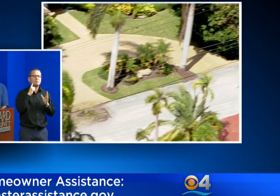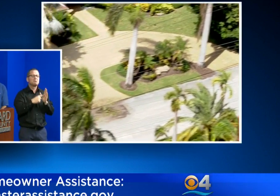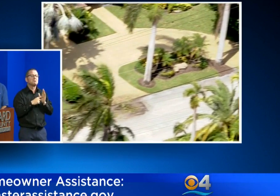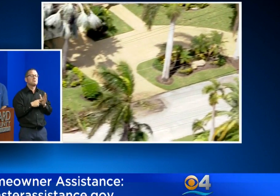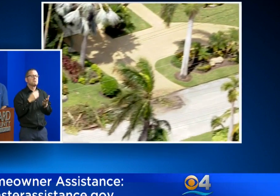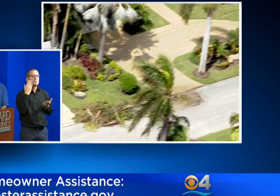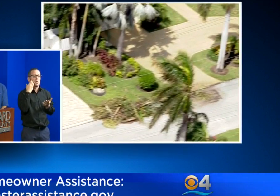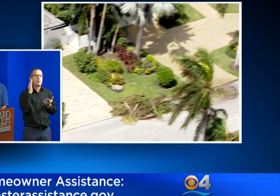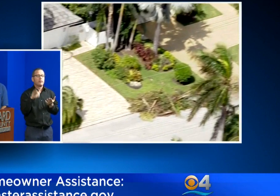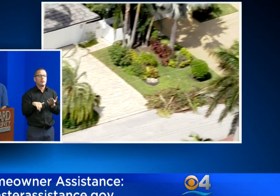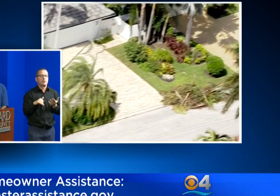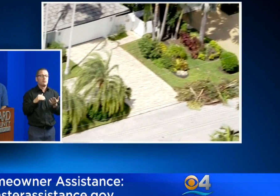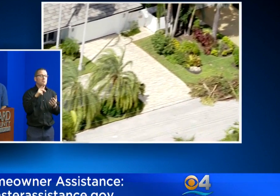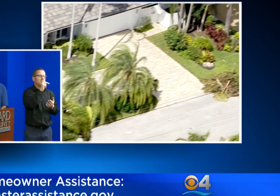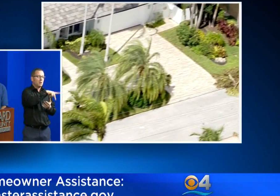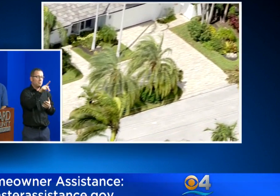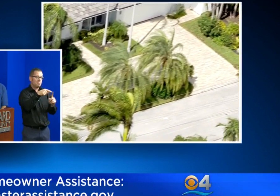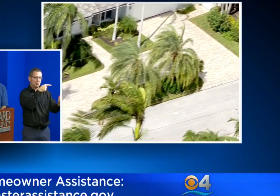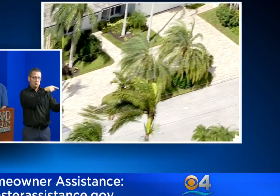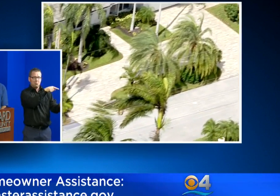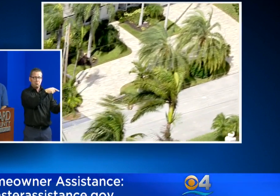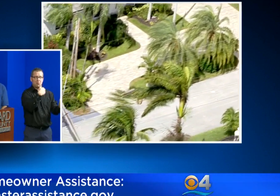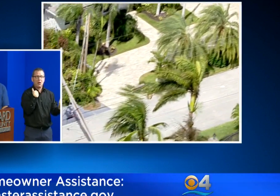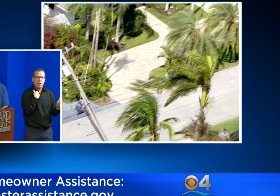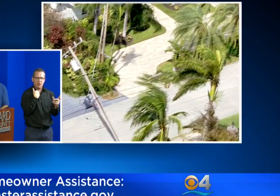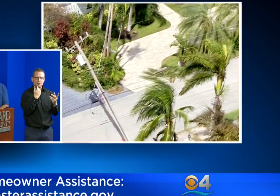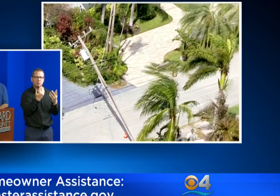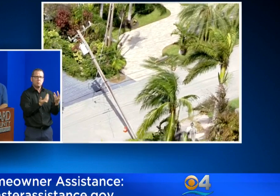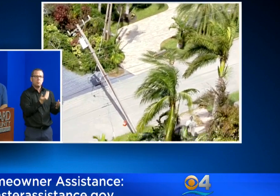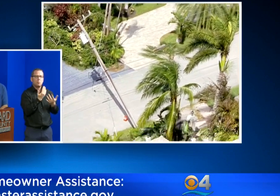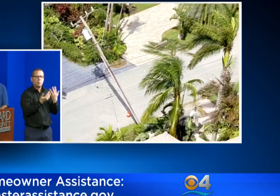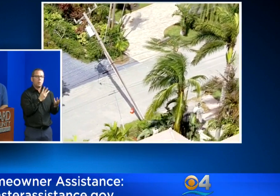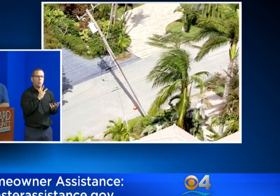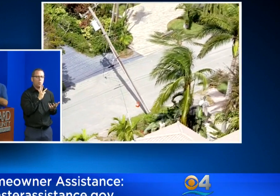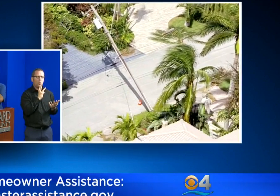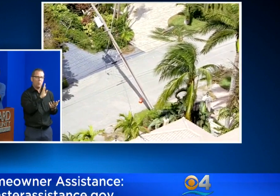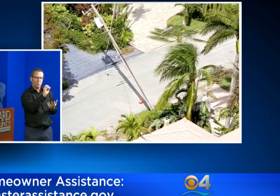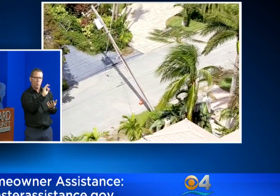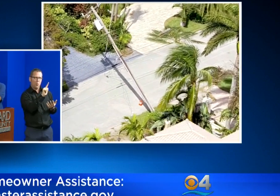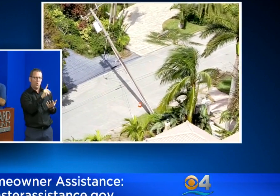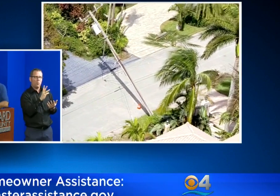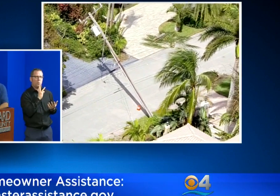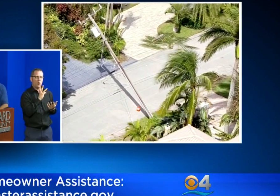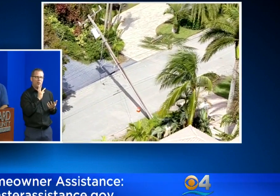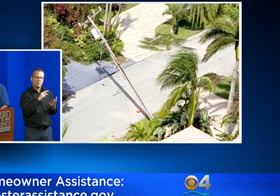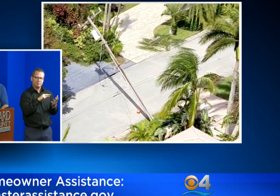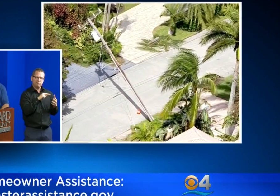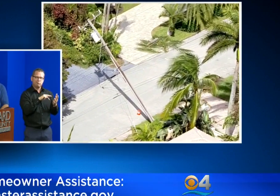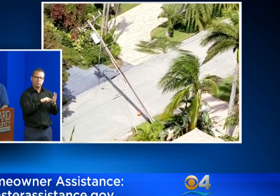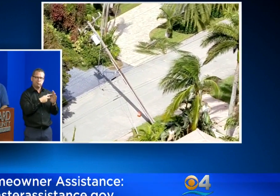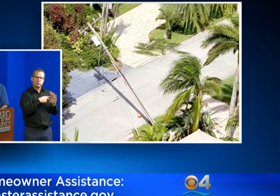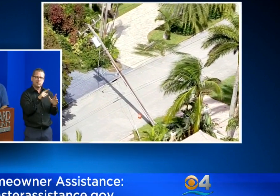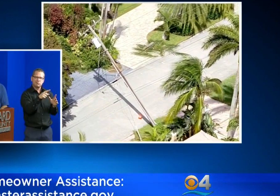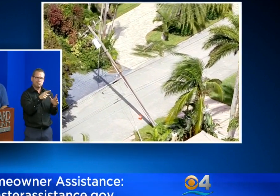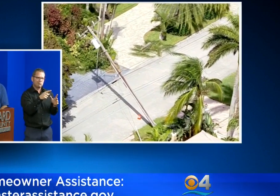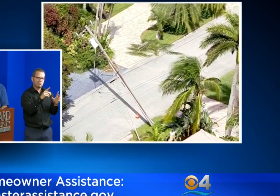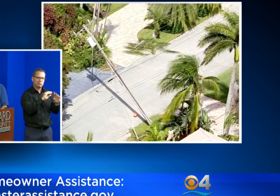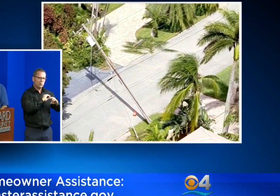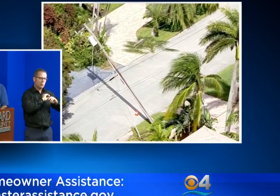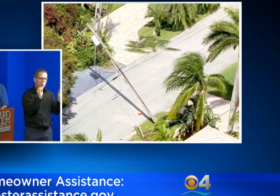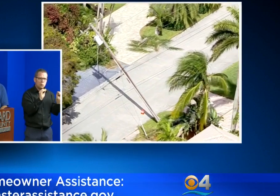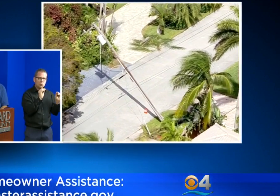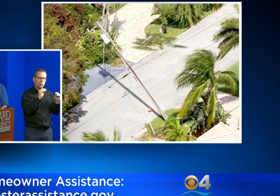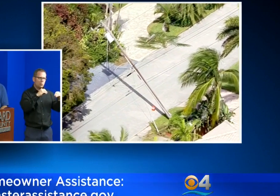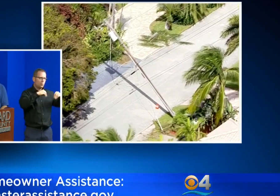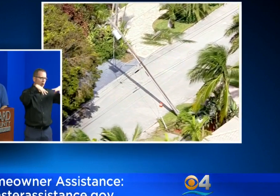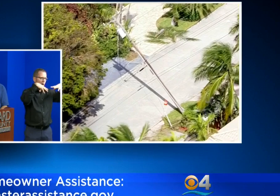portions of Pembroke Pines are under a boiled water alert. However, large areas remain without power. If you do not have